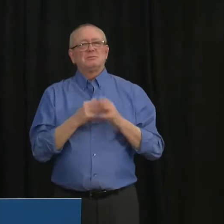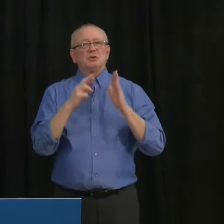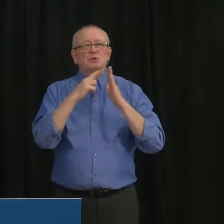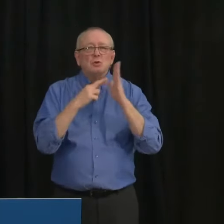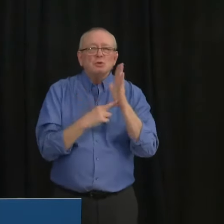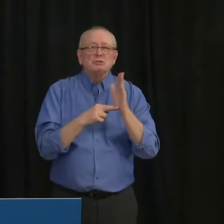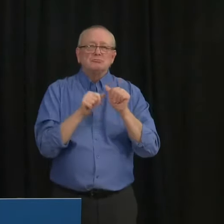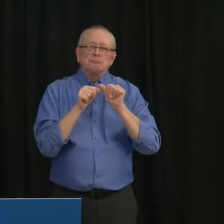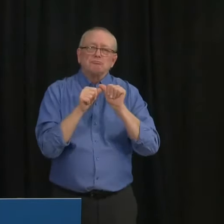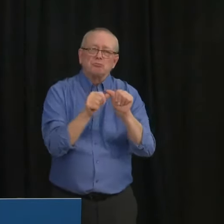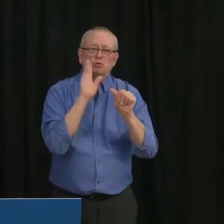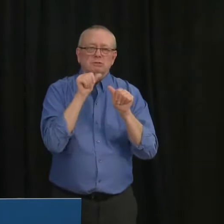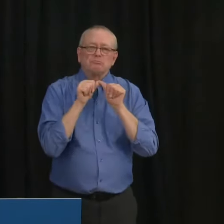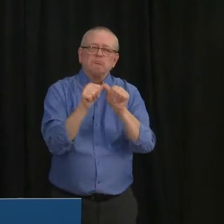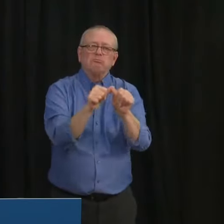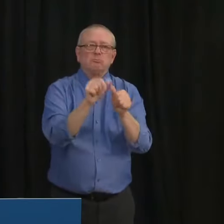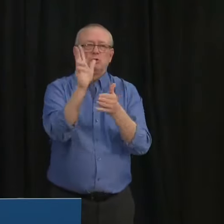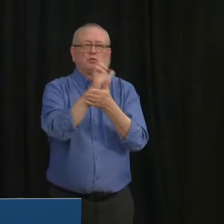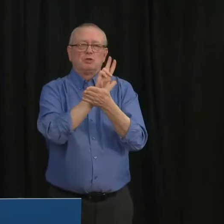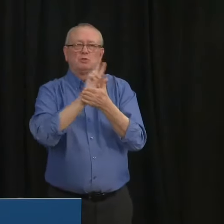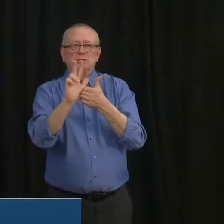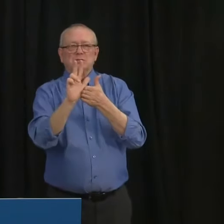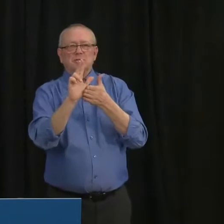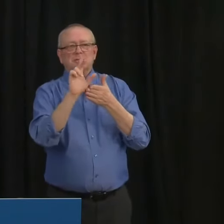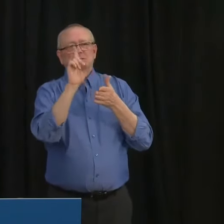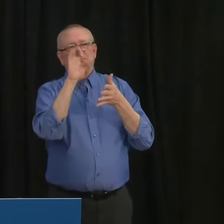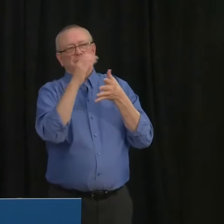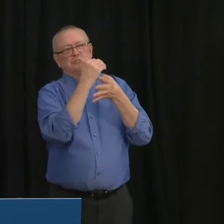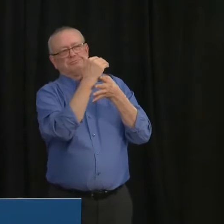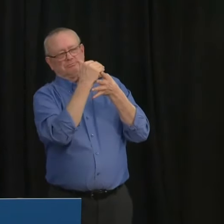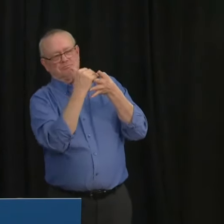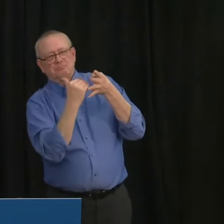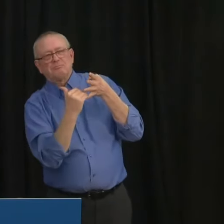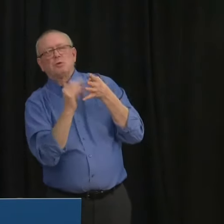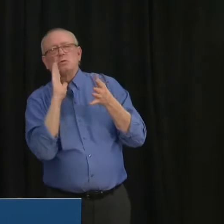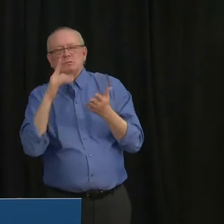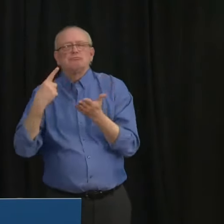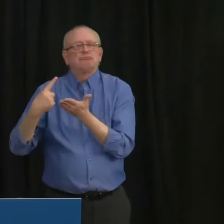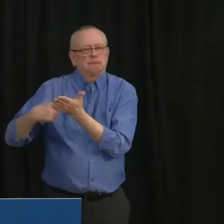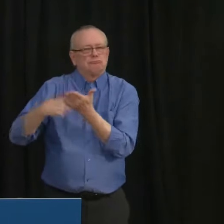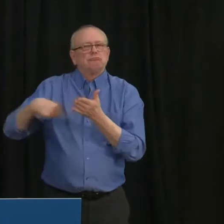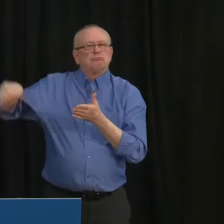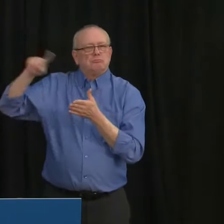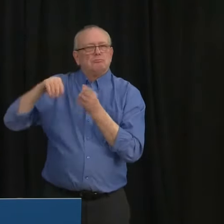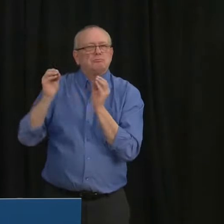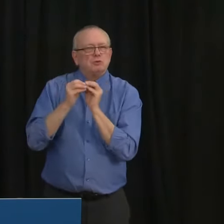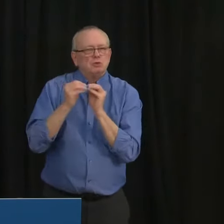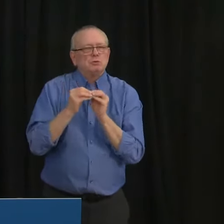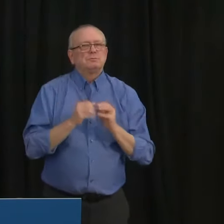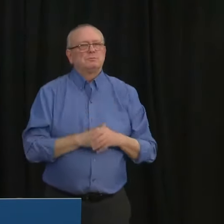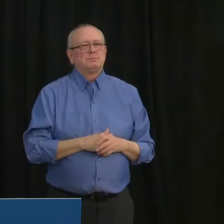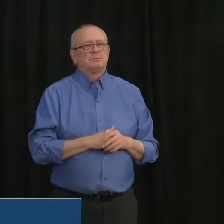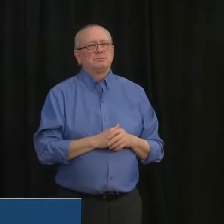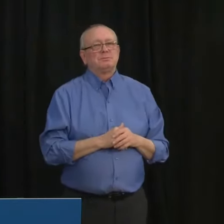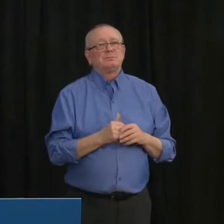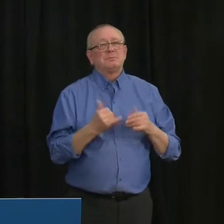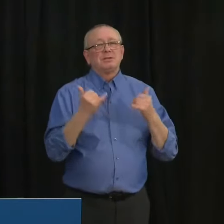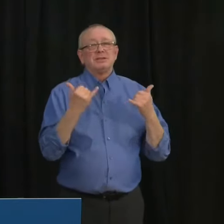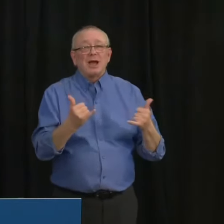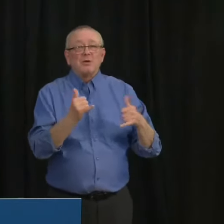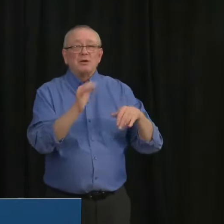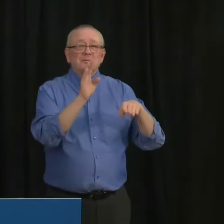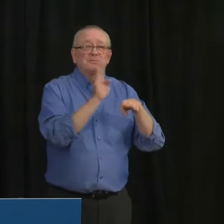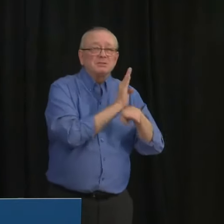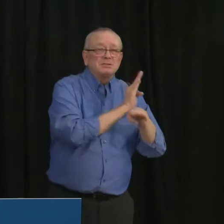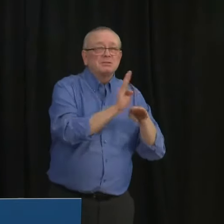Effective Friday, we are also implementing new temporary restrictions to limit the number of people coming into contact with each other at businesses and services.